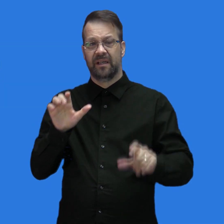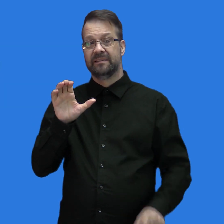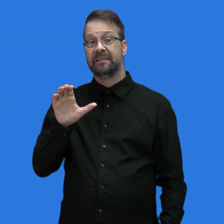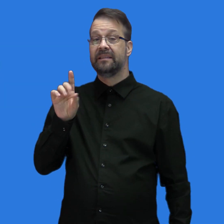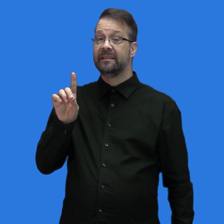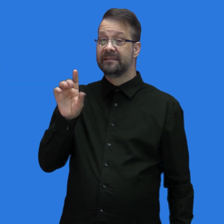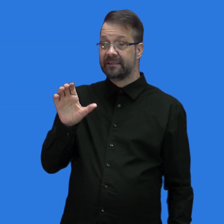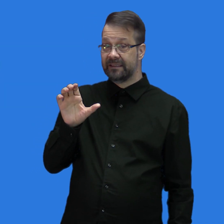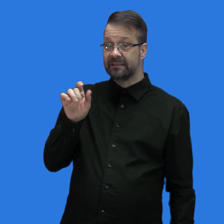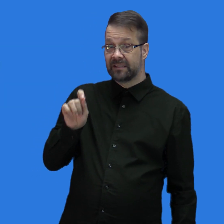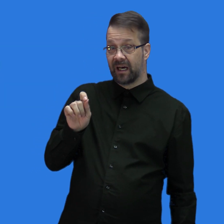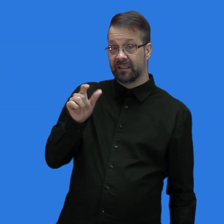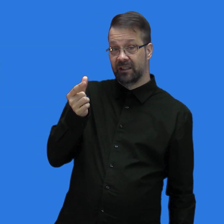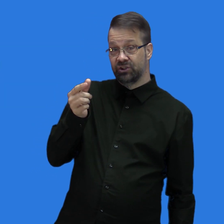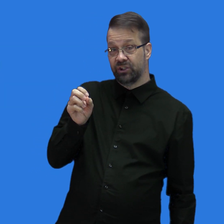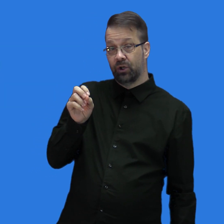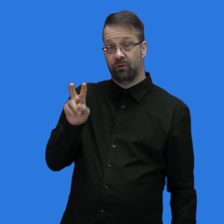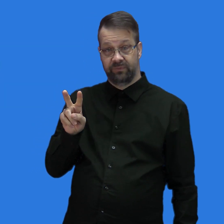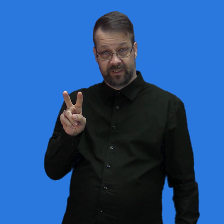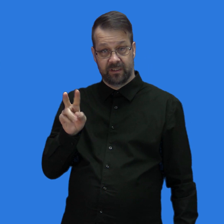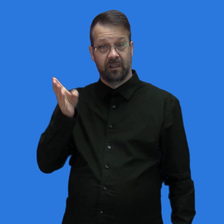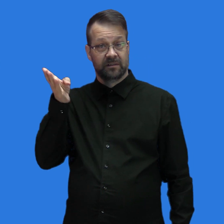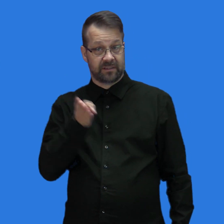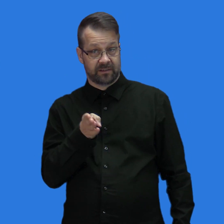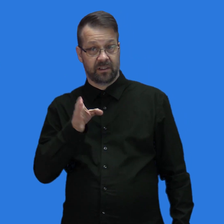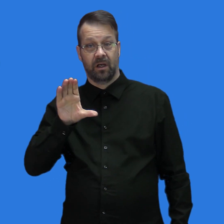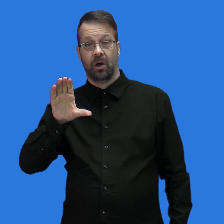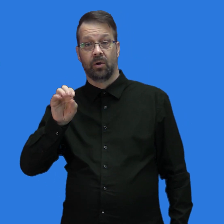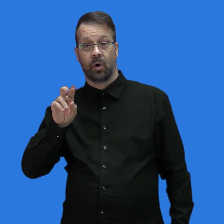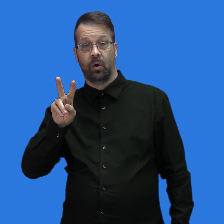.gov forward slash COVID-19.